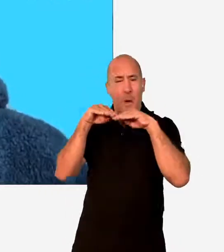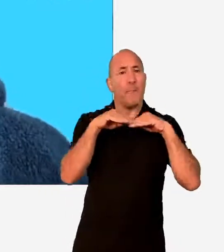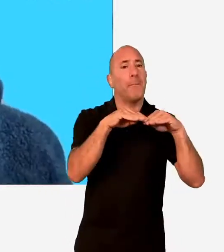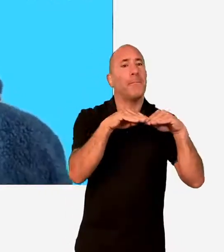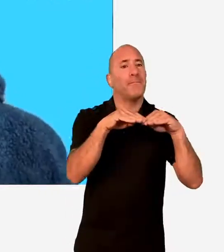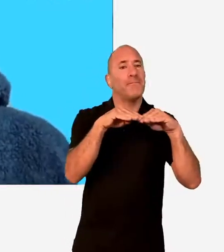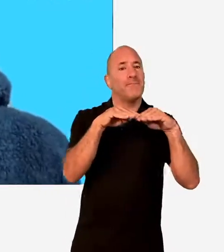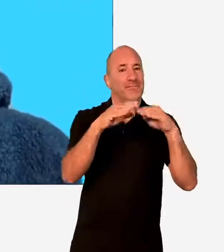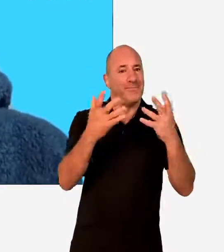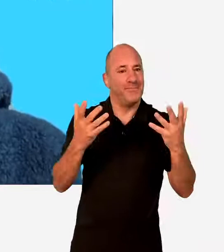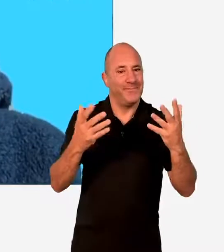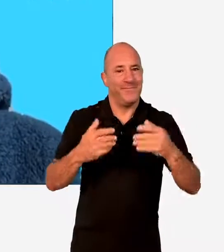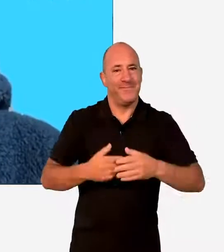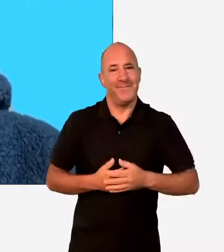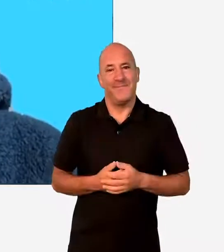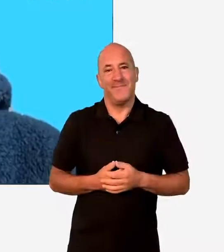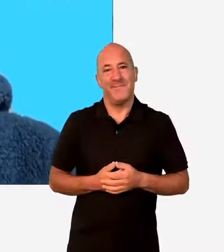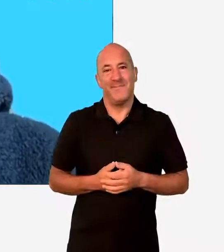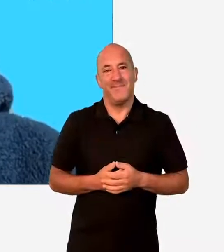equal footing.